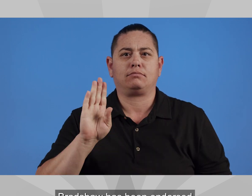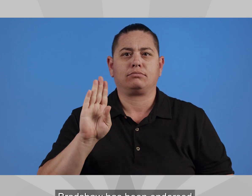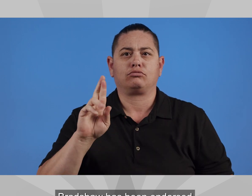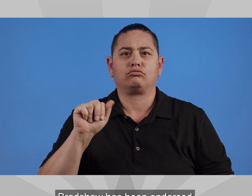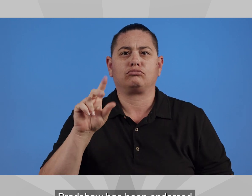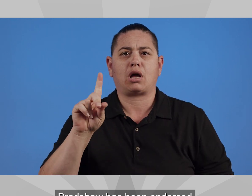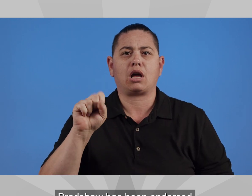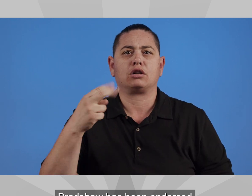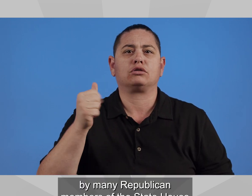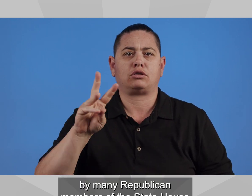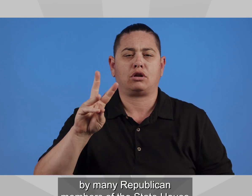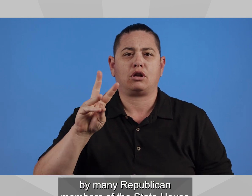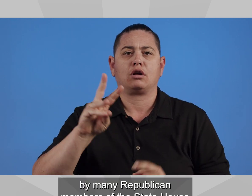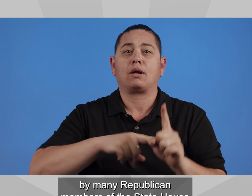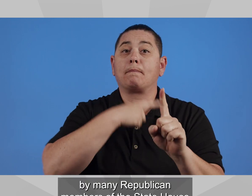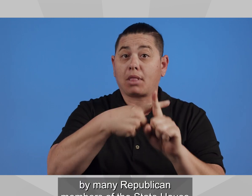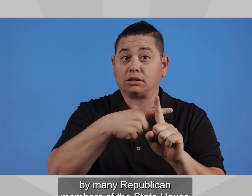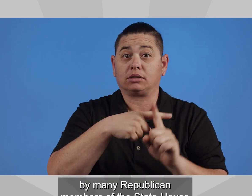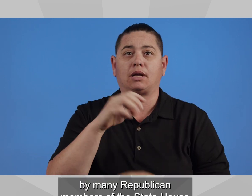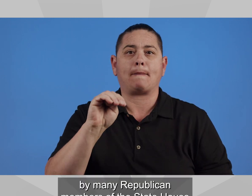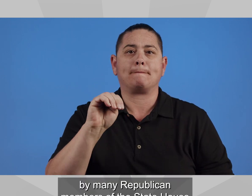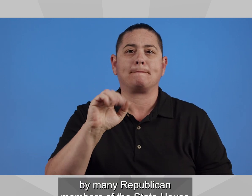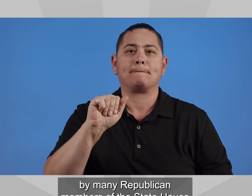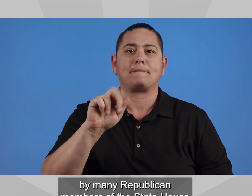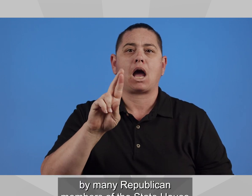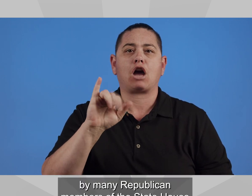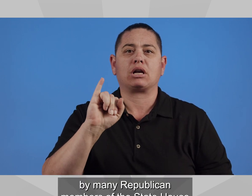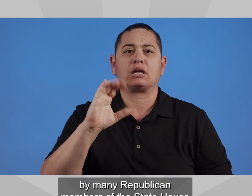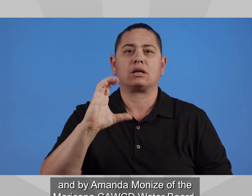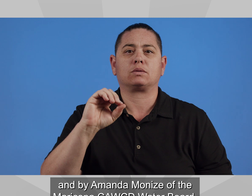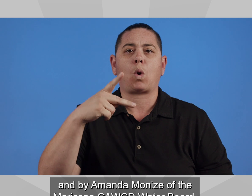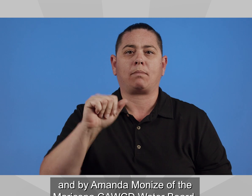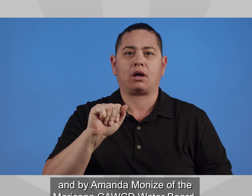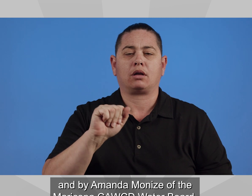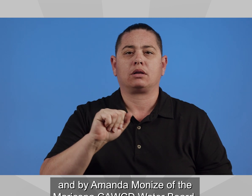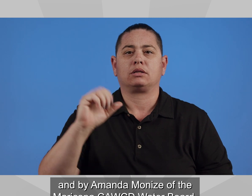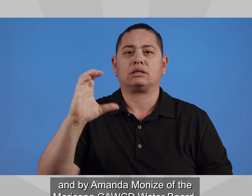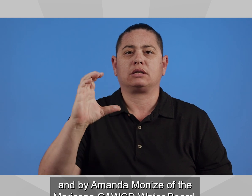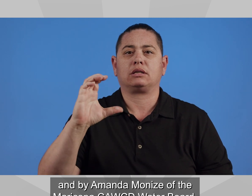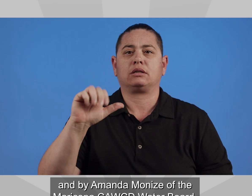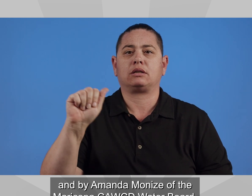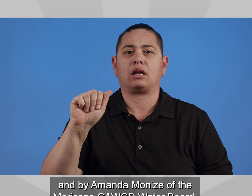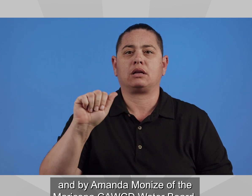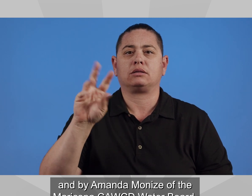Bradshaw has been endorsed by many Republican members of the State House and by Amanda Monice of the